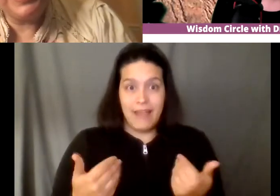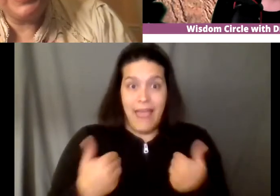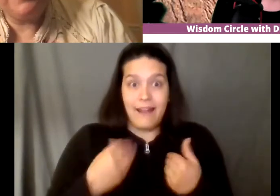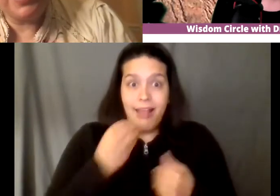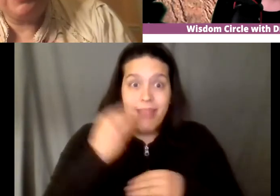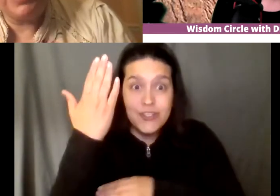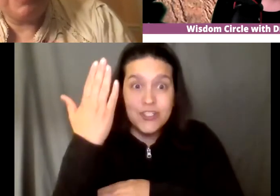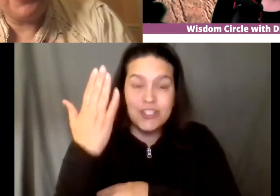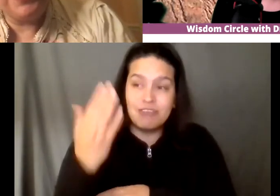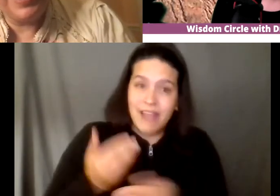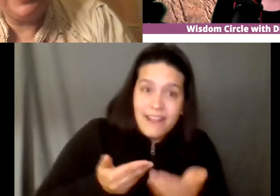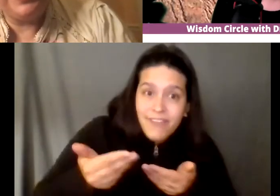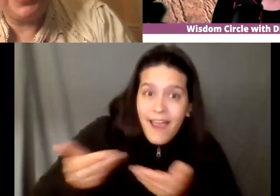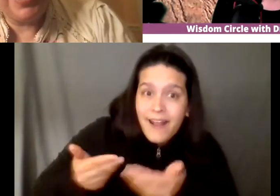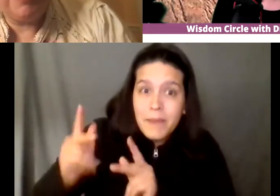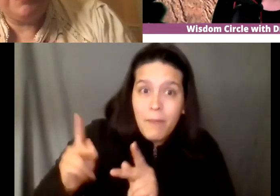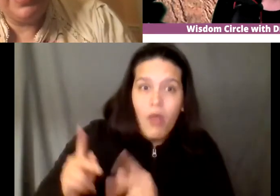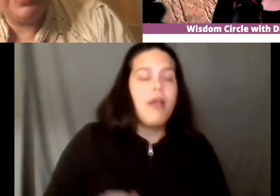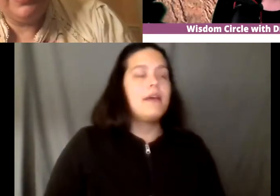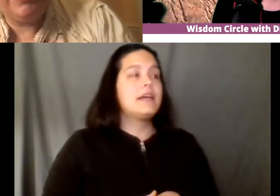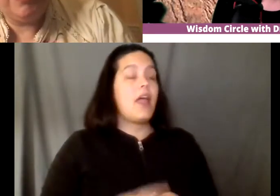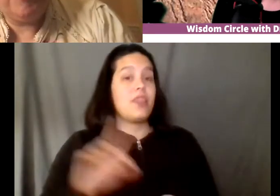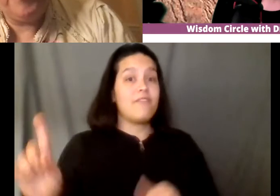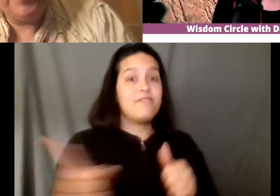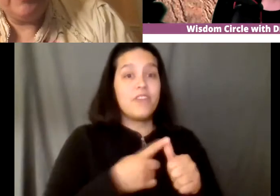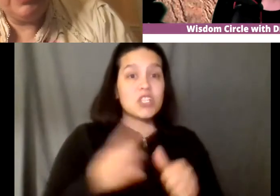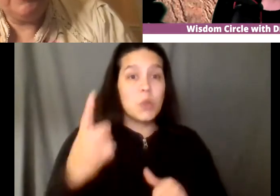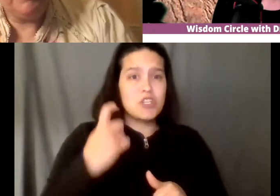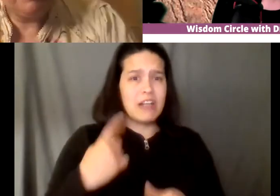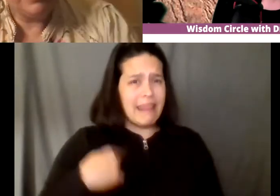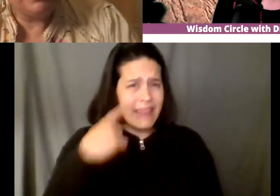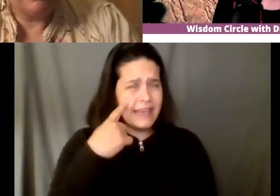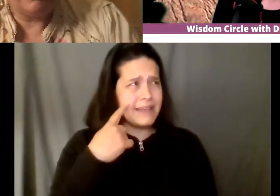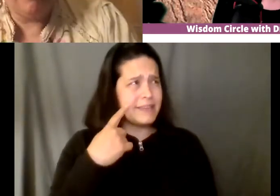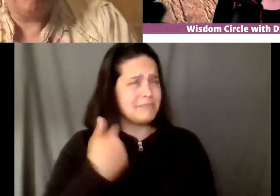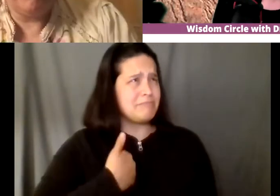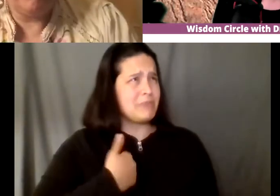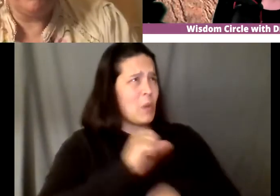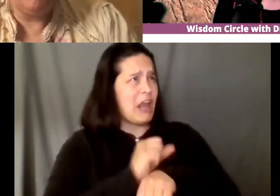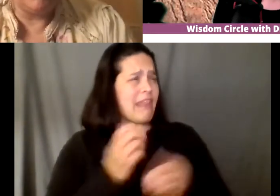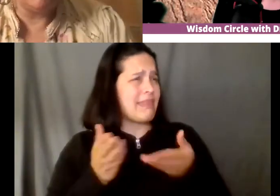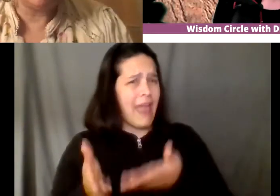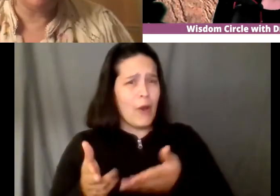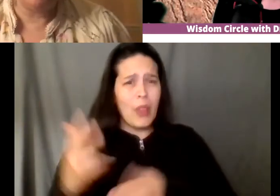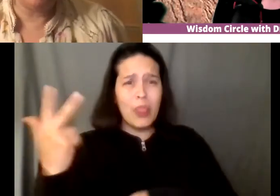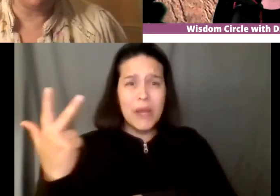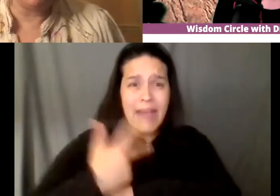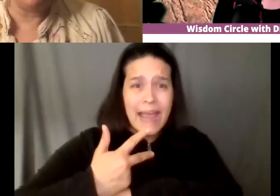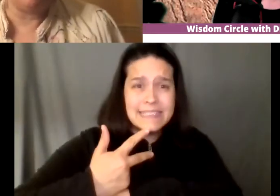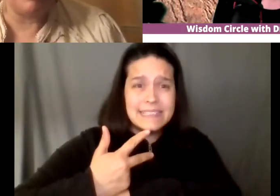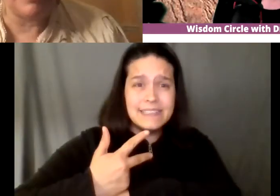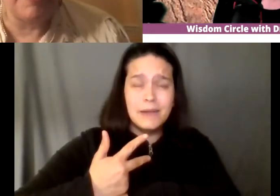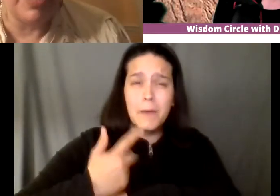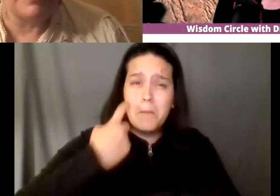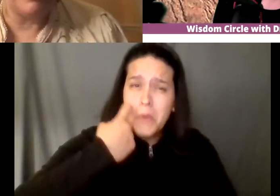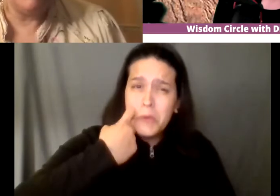question it was i think it was like my third day on the job and um one of the women um who was from i think